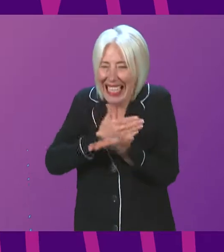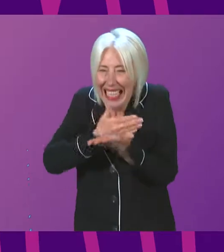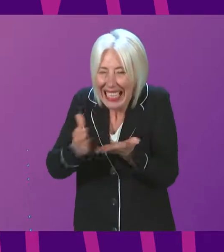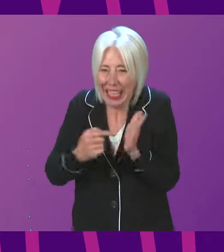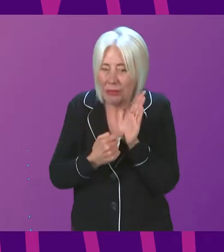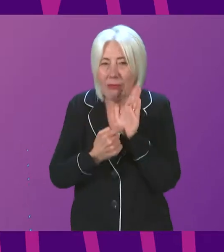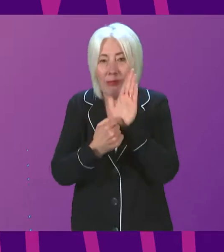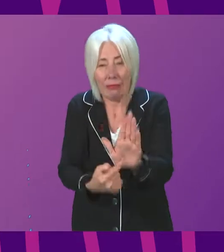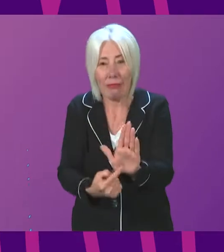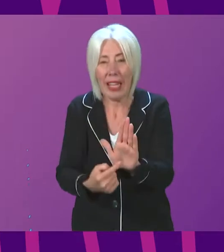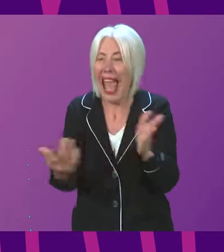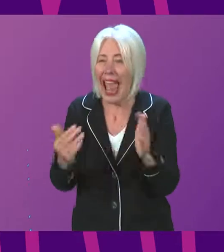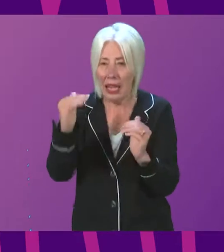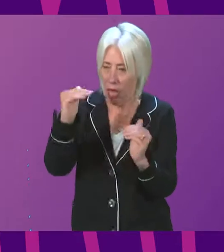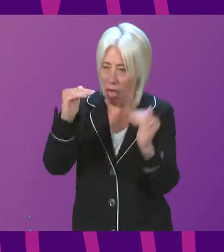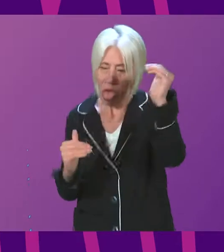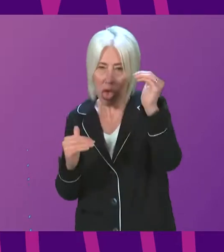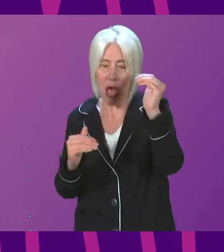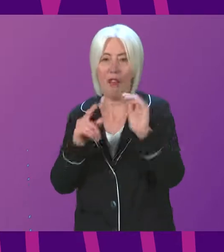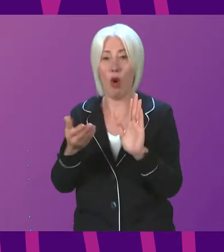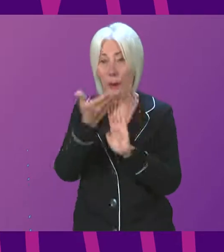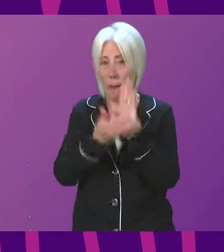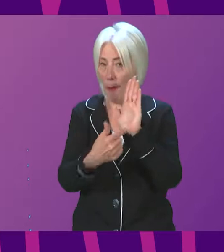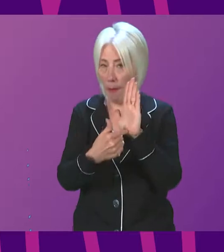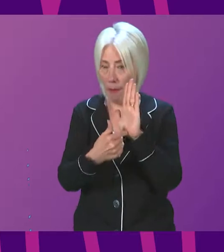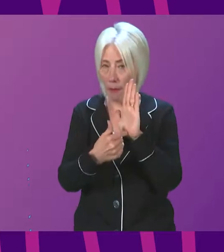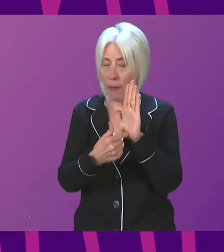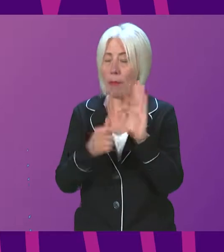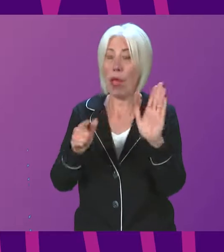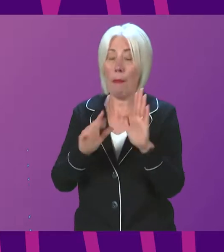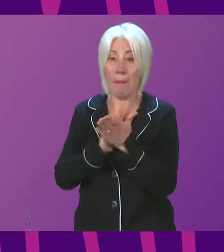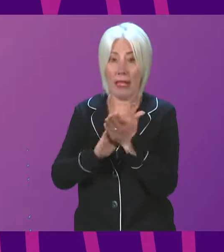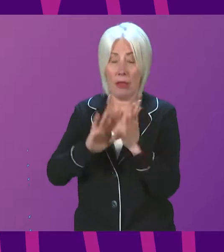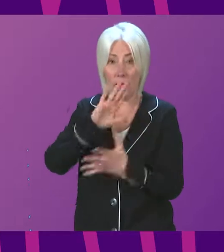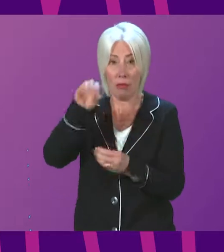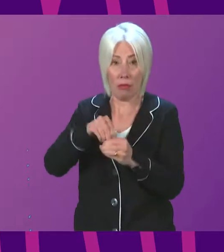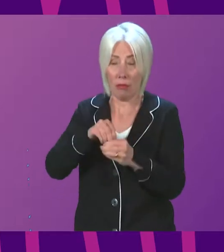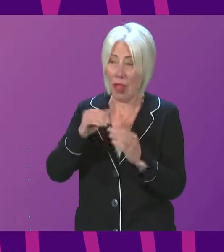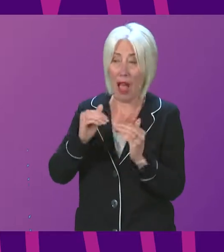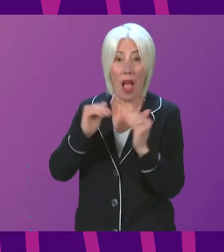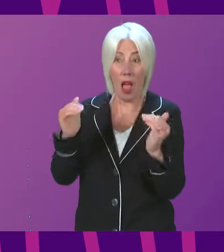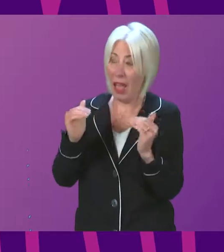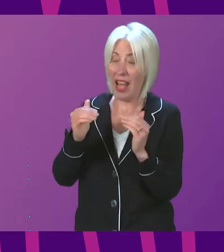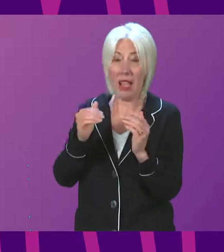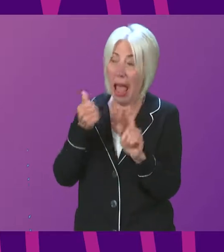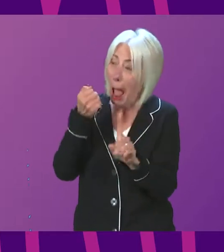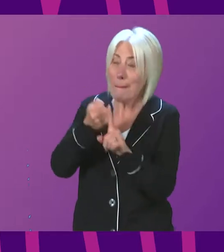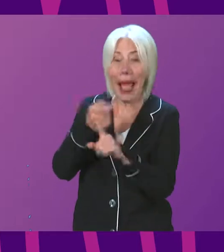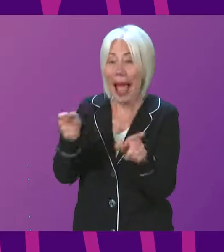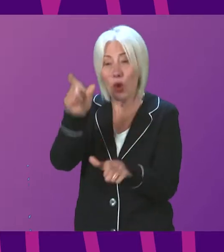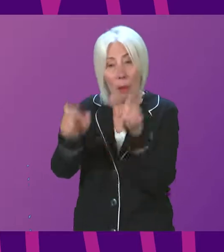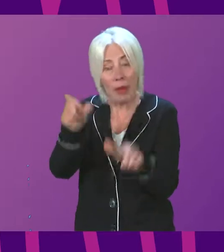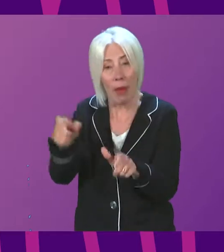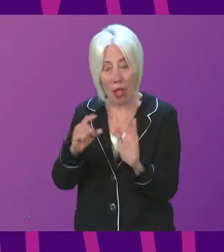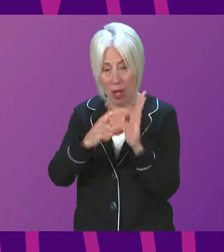the consideration of disparities in the terms of reference. This encompasses unequal impacts on people. Paragraph